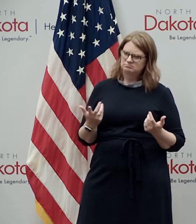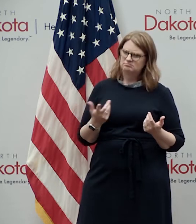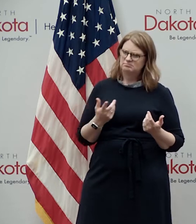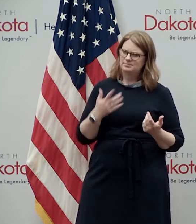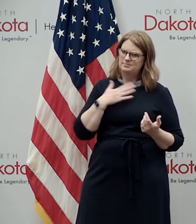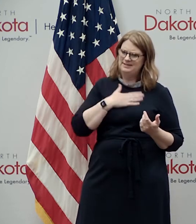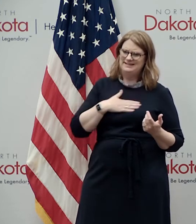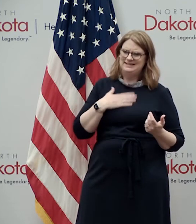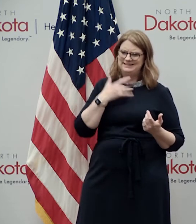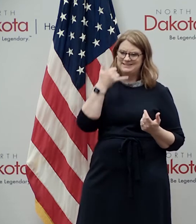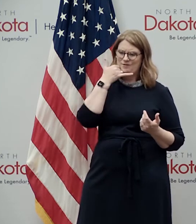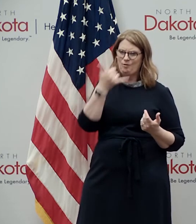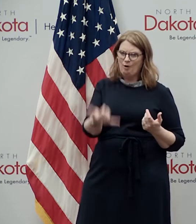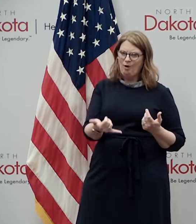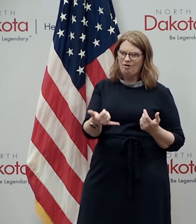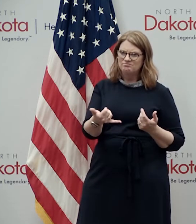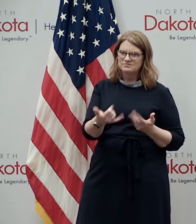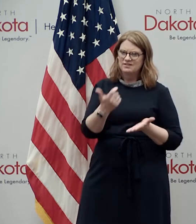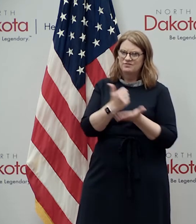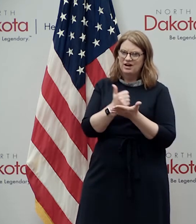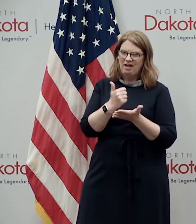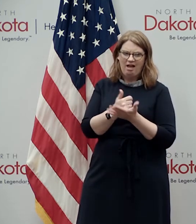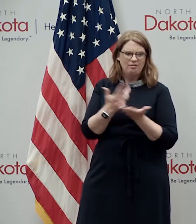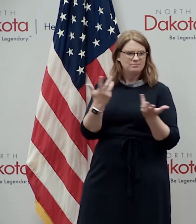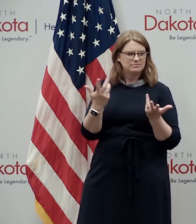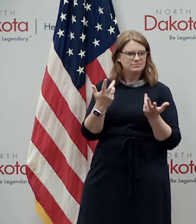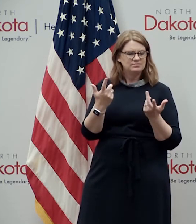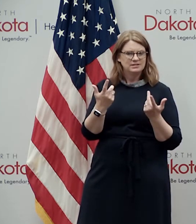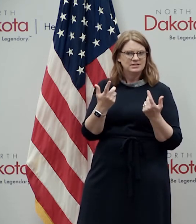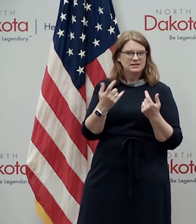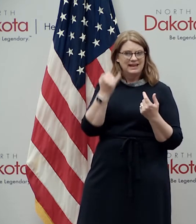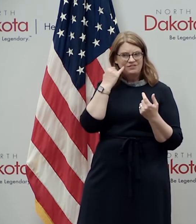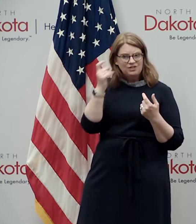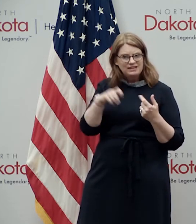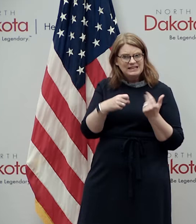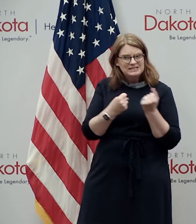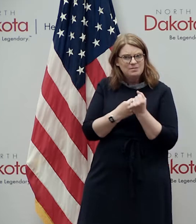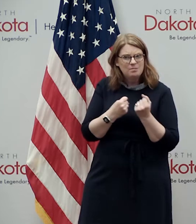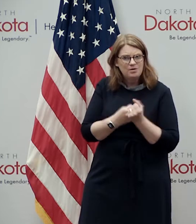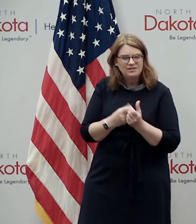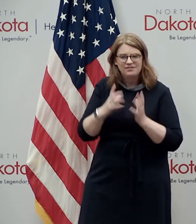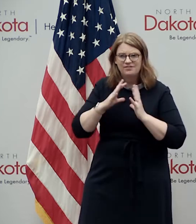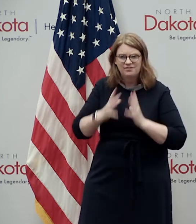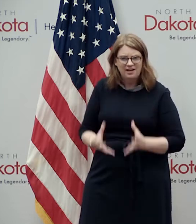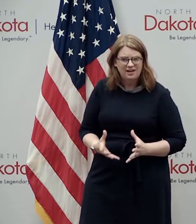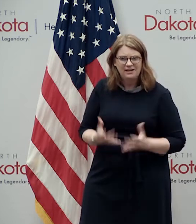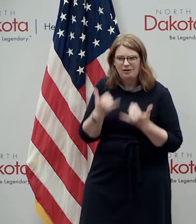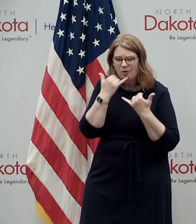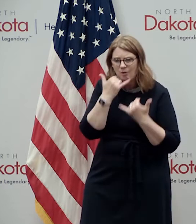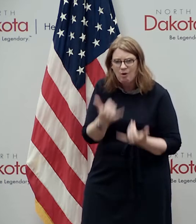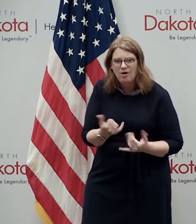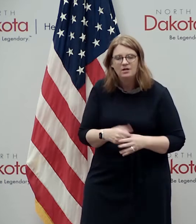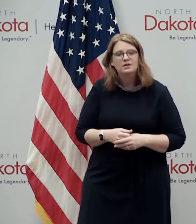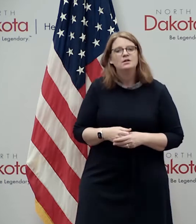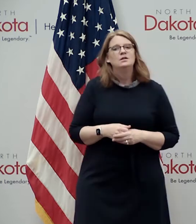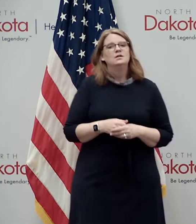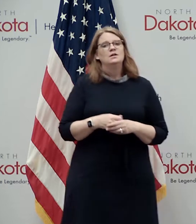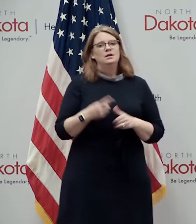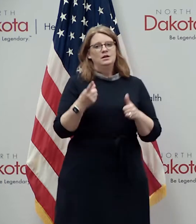to reach out for help or to assist a loved one in finding additional support one of the things that the first lady